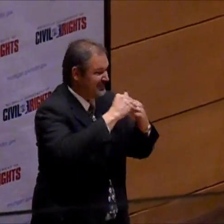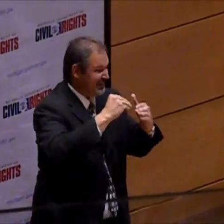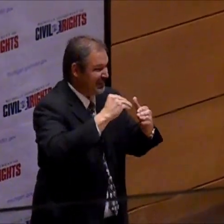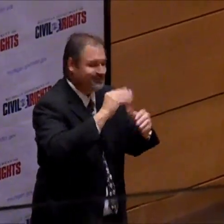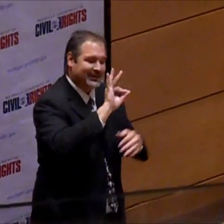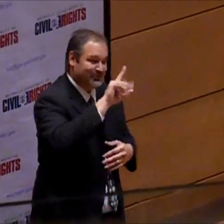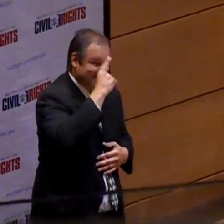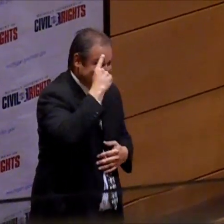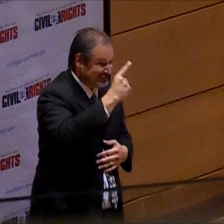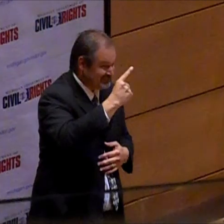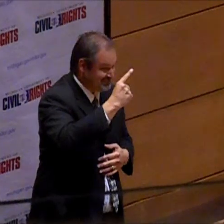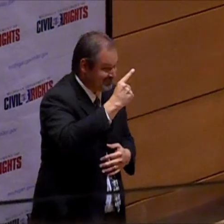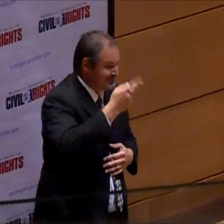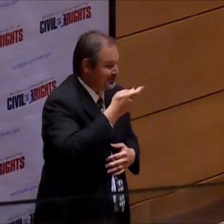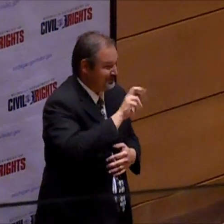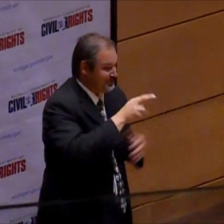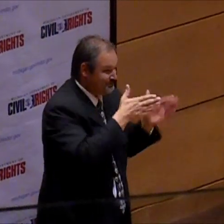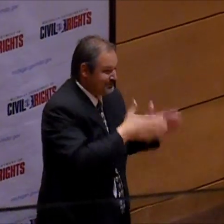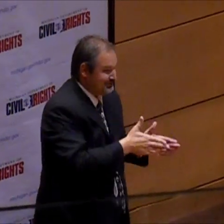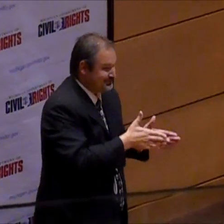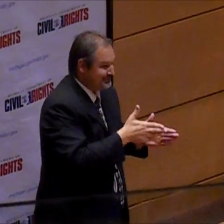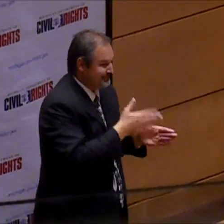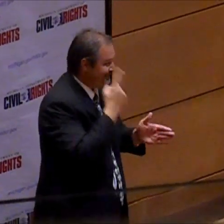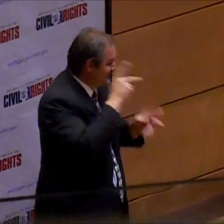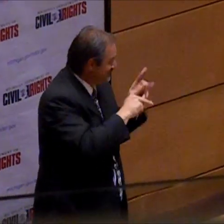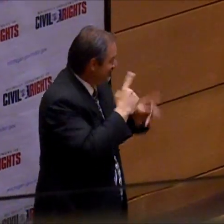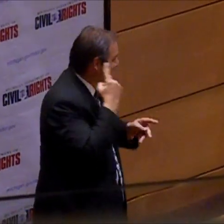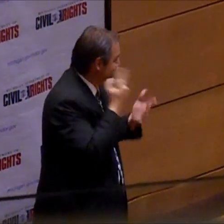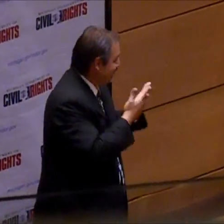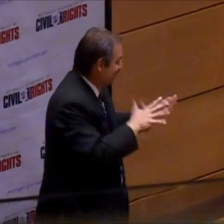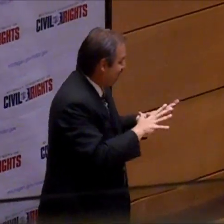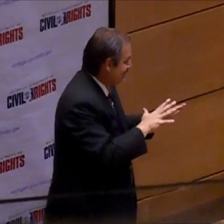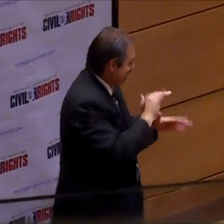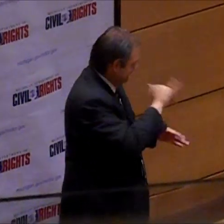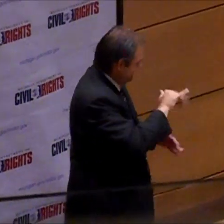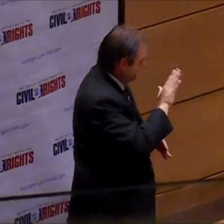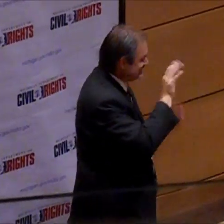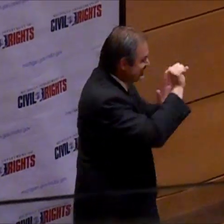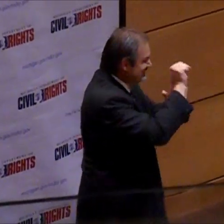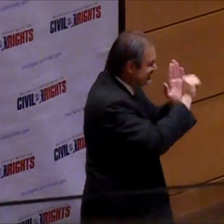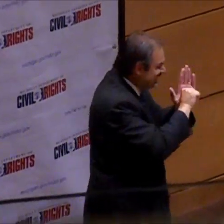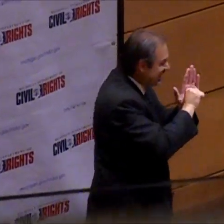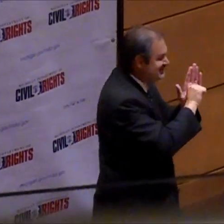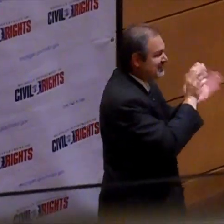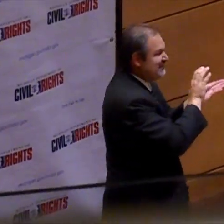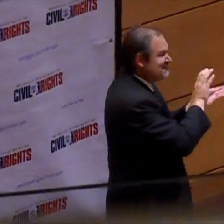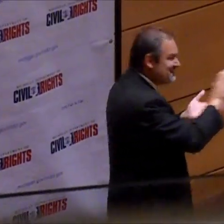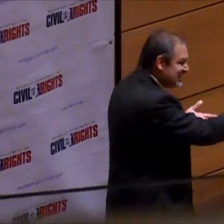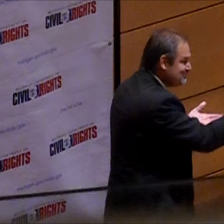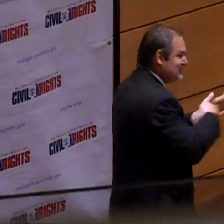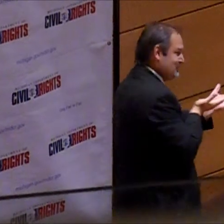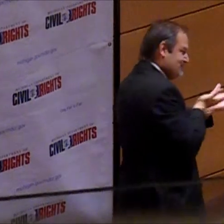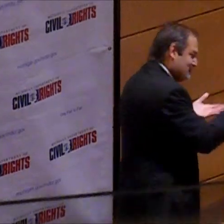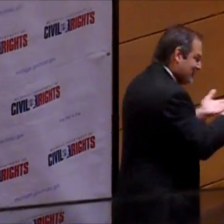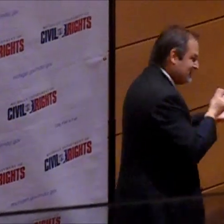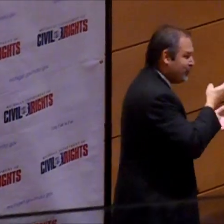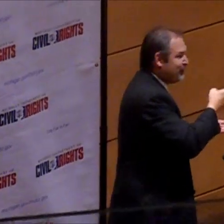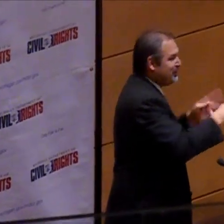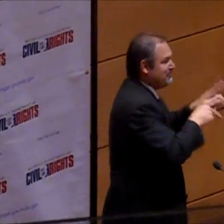Again, 91 cents per person. For people with a grand loss. That's the